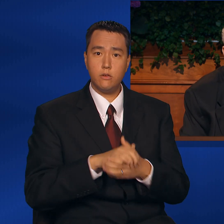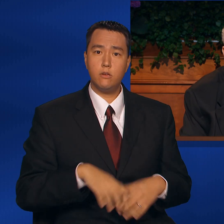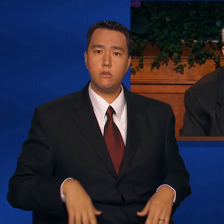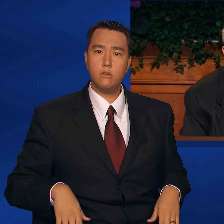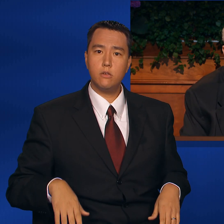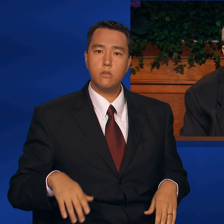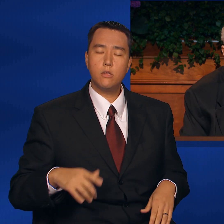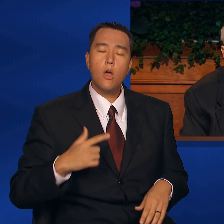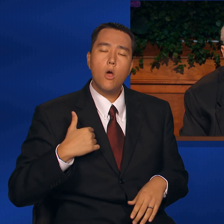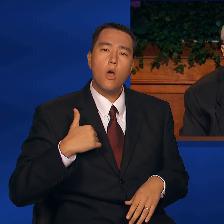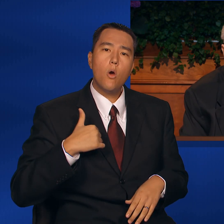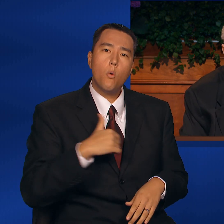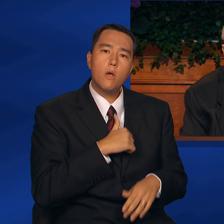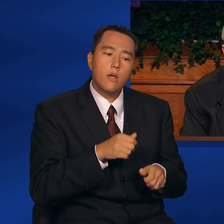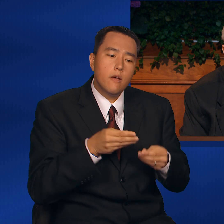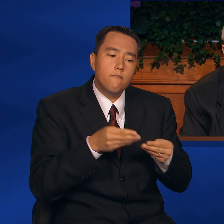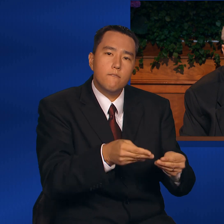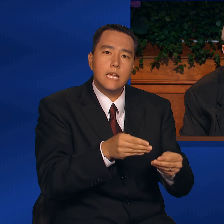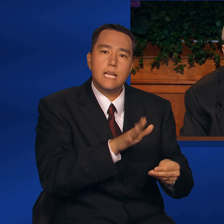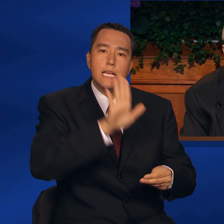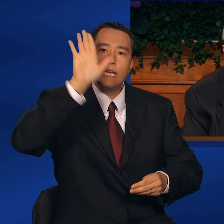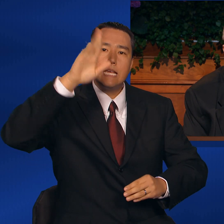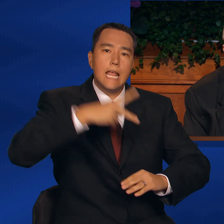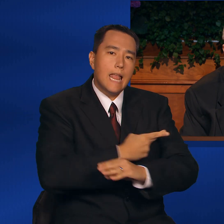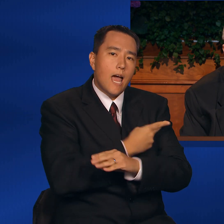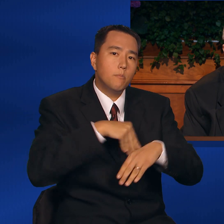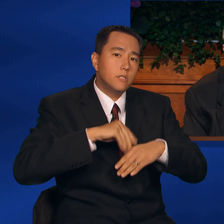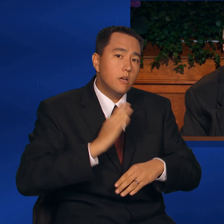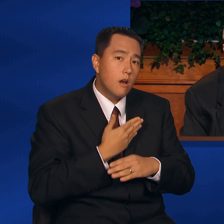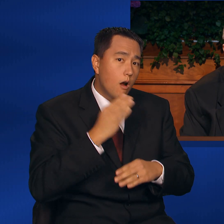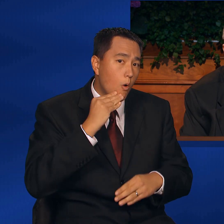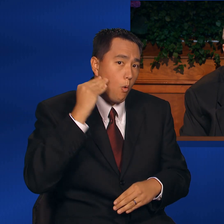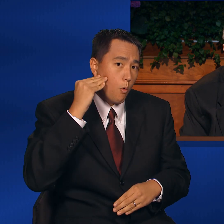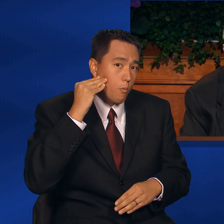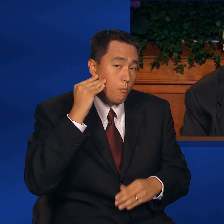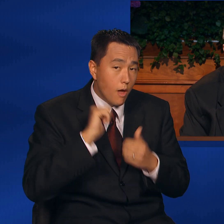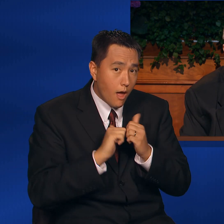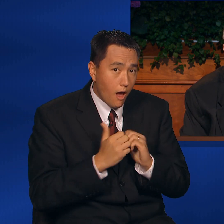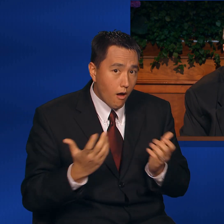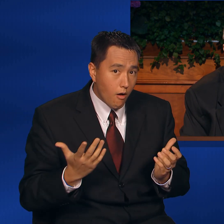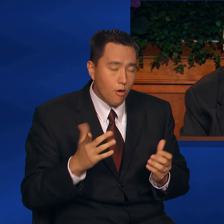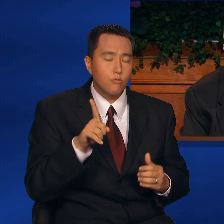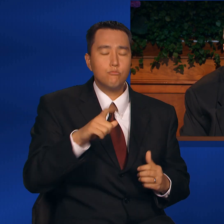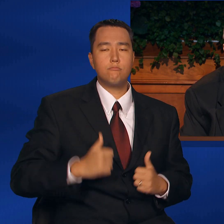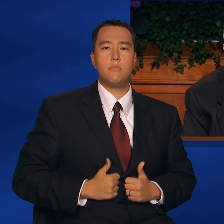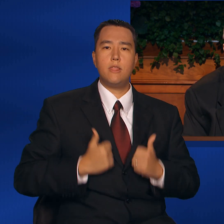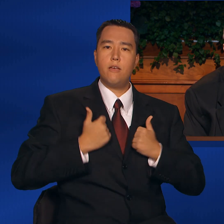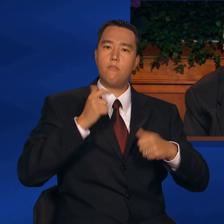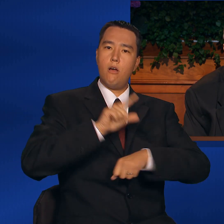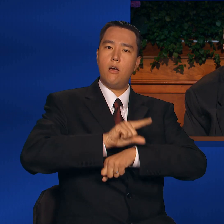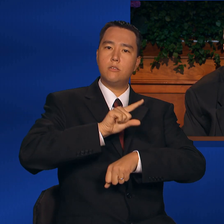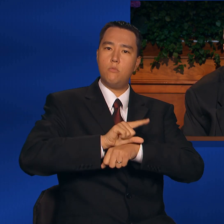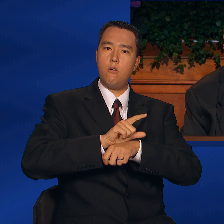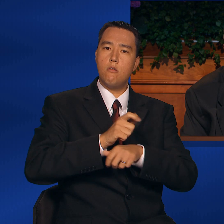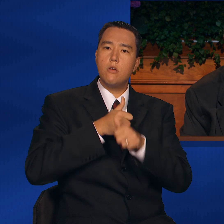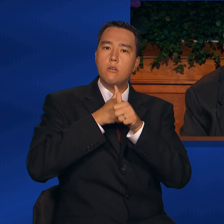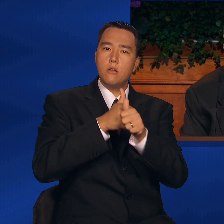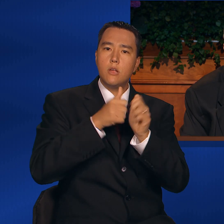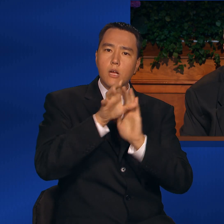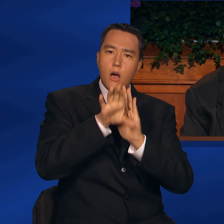We feed His lambs in our homes by how we live the gospel, keeping the commandments,